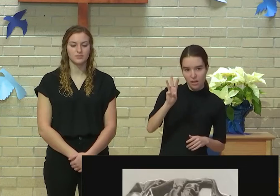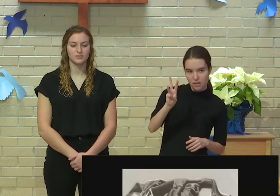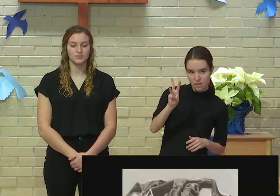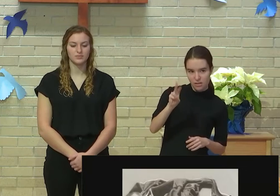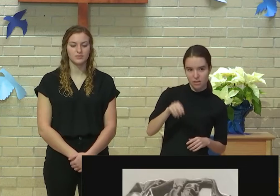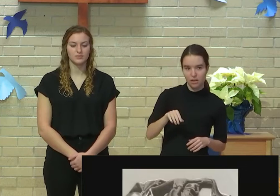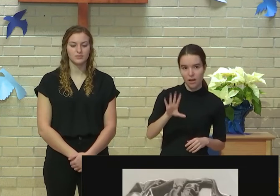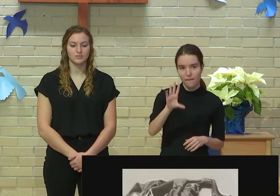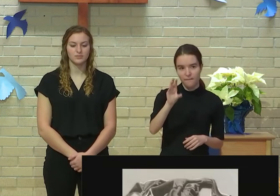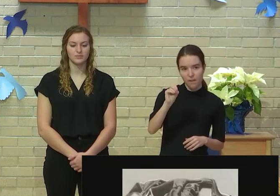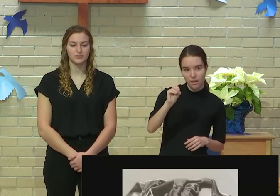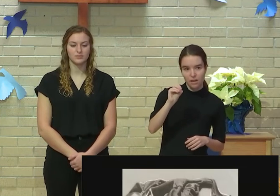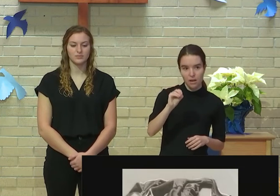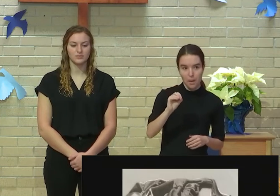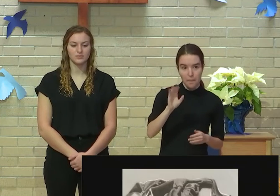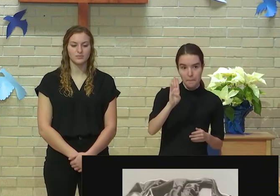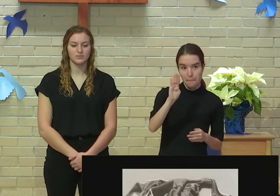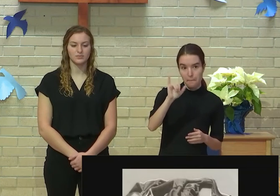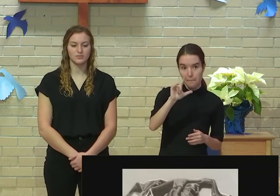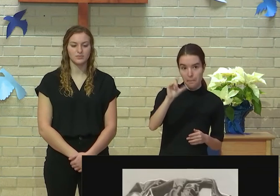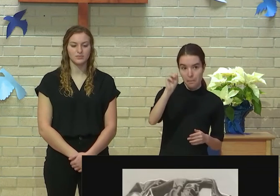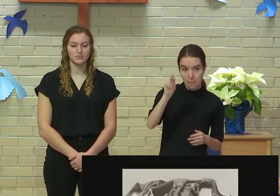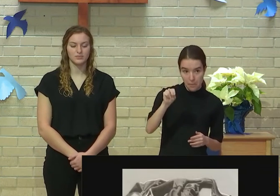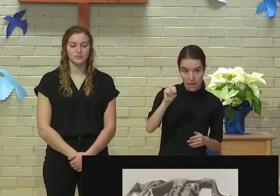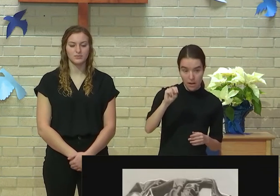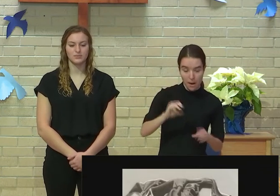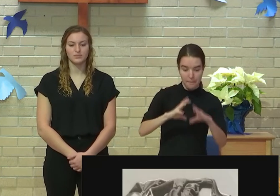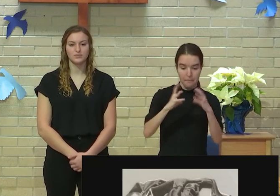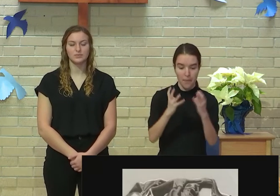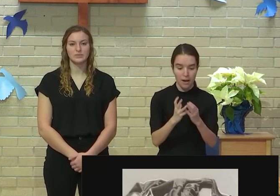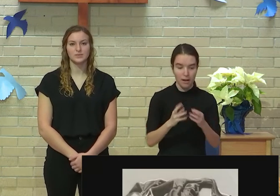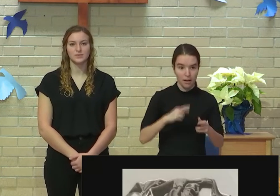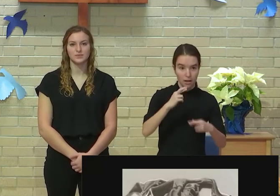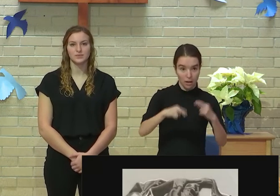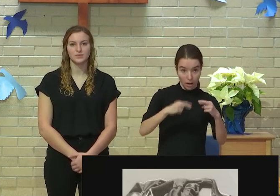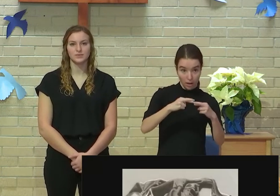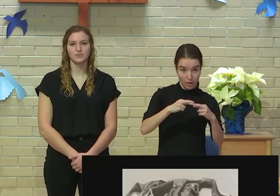Billion Bottles Recycled to Make This Vest.